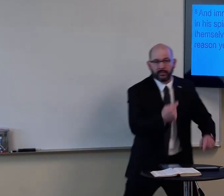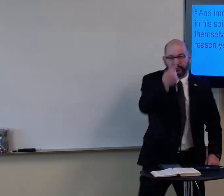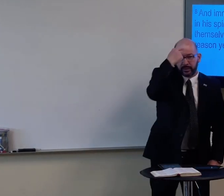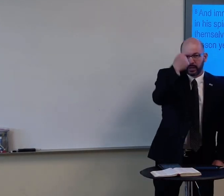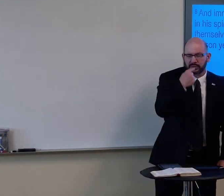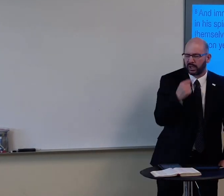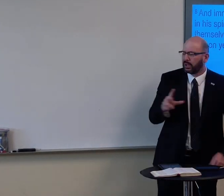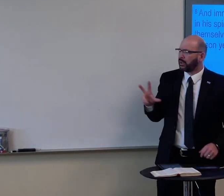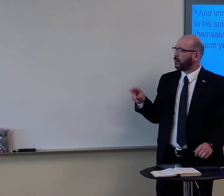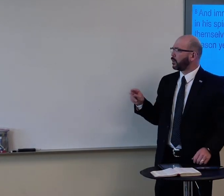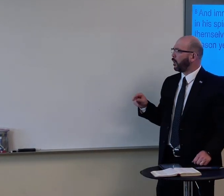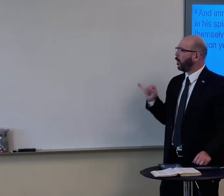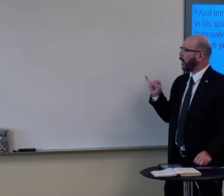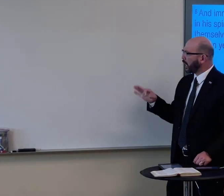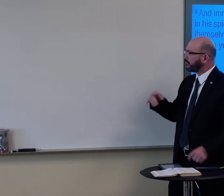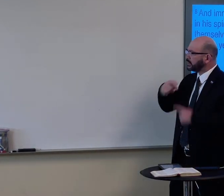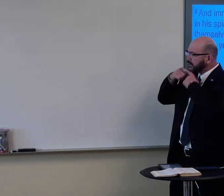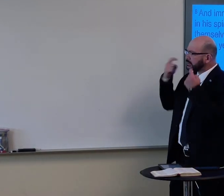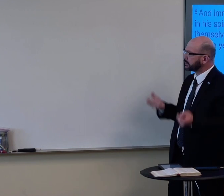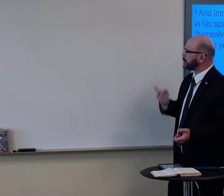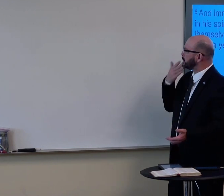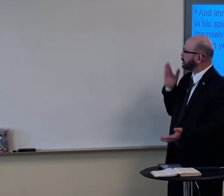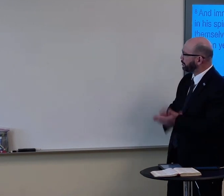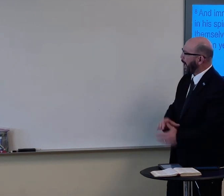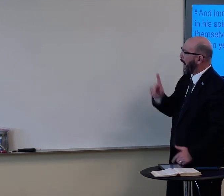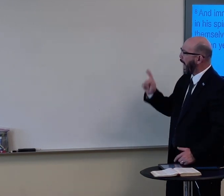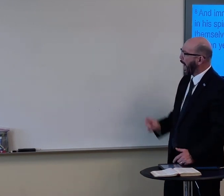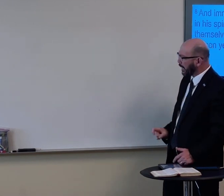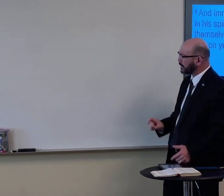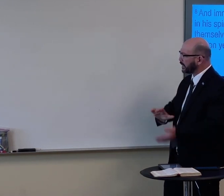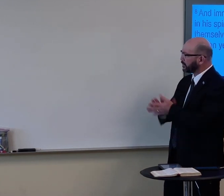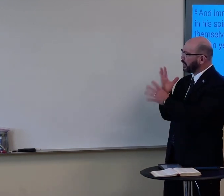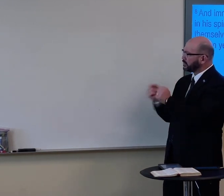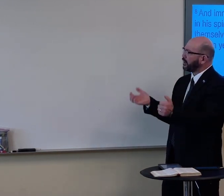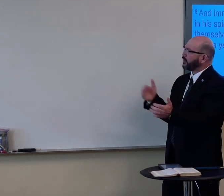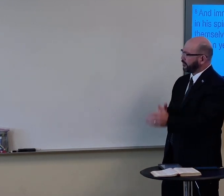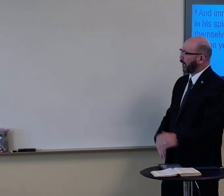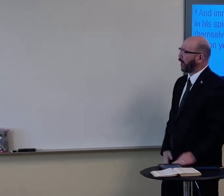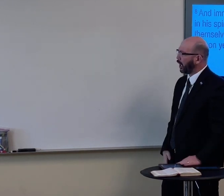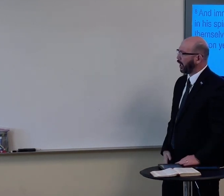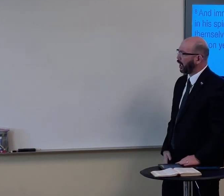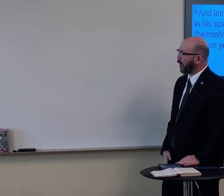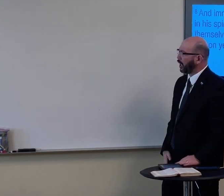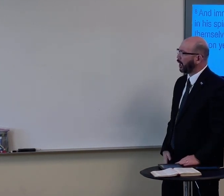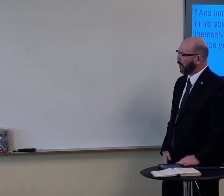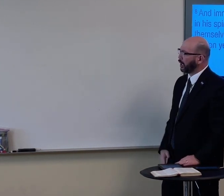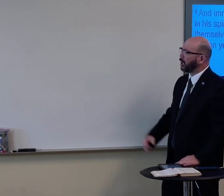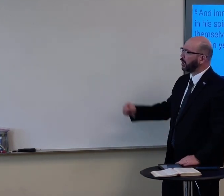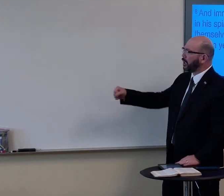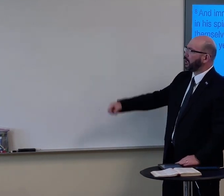But many people believe, oh, well, you know, if I sin, if I did something bad, I've got to get saved again.